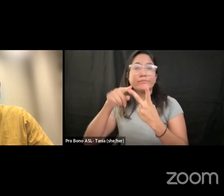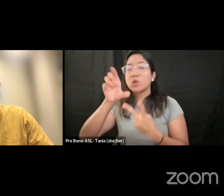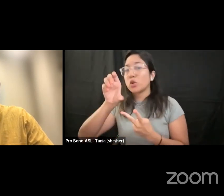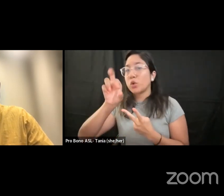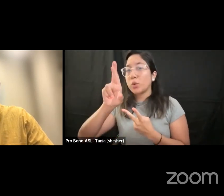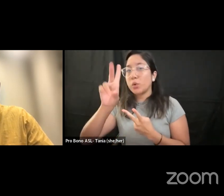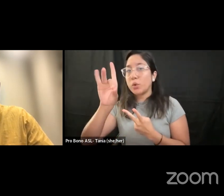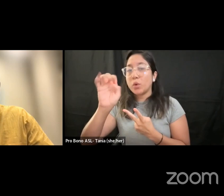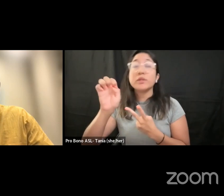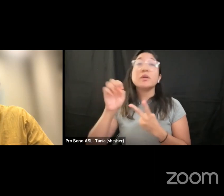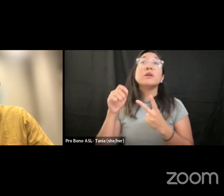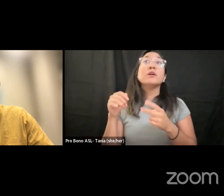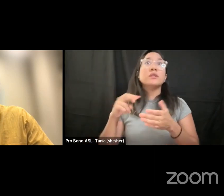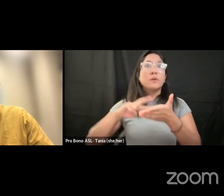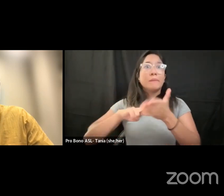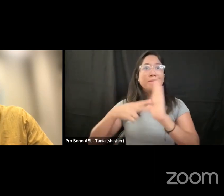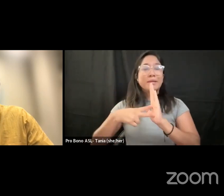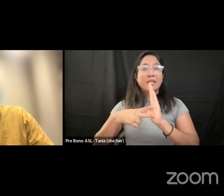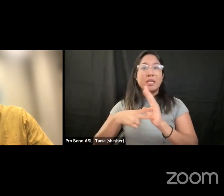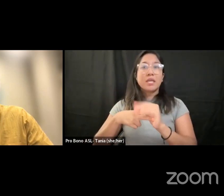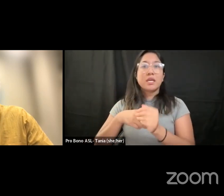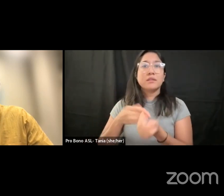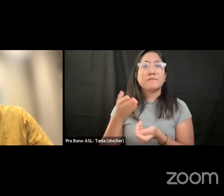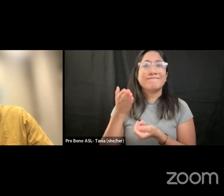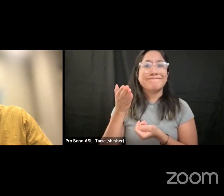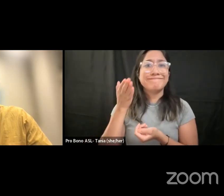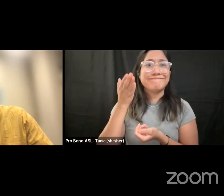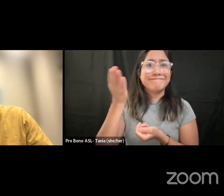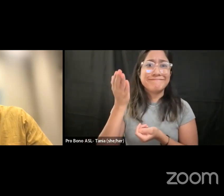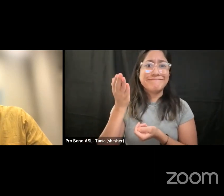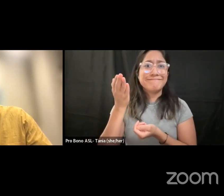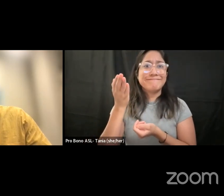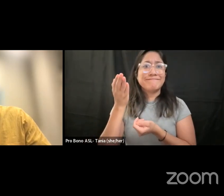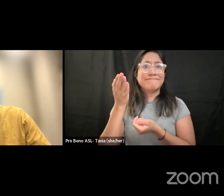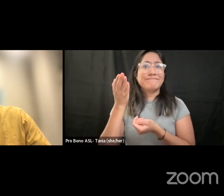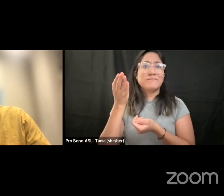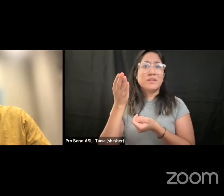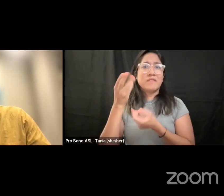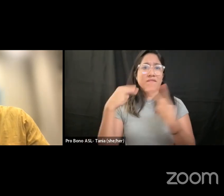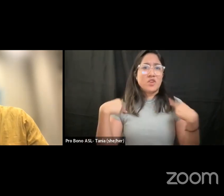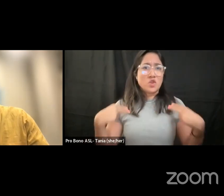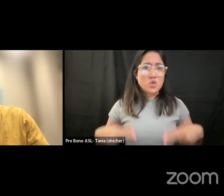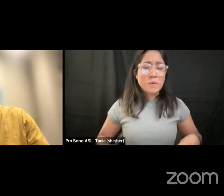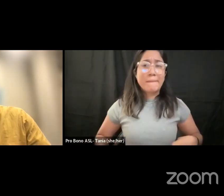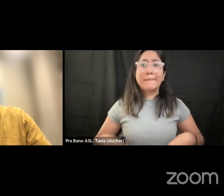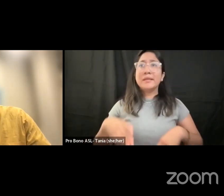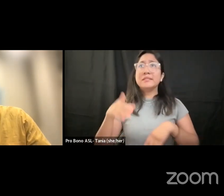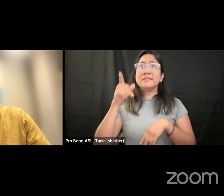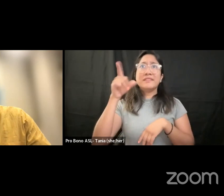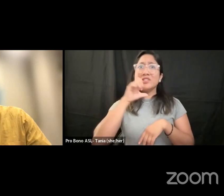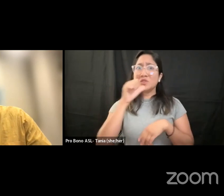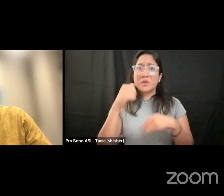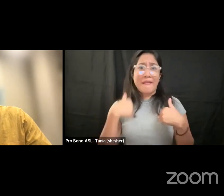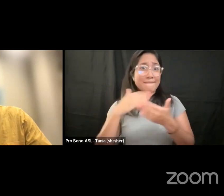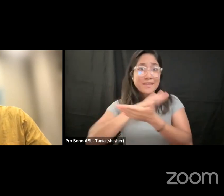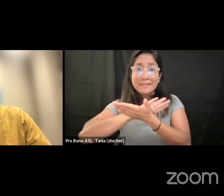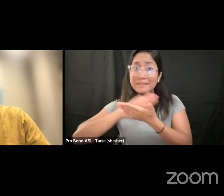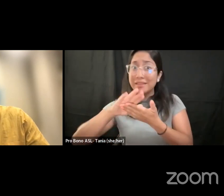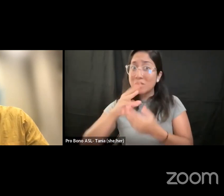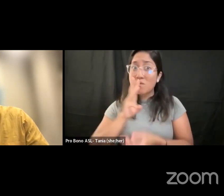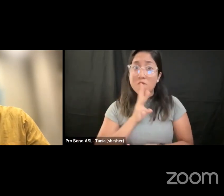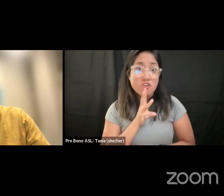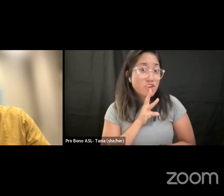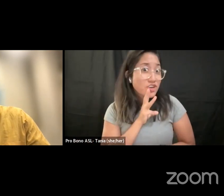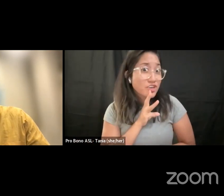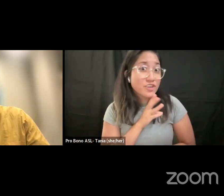these particular extractions on the humans these people do not have clean water in the places that you have mentioned they